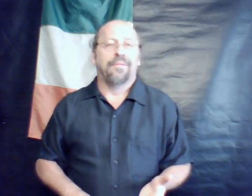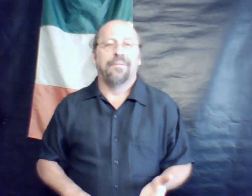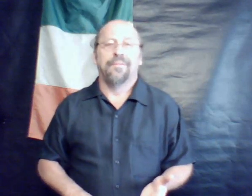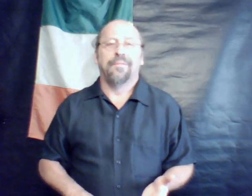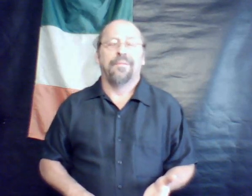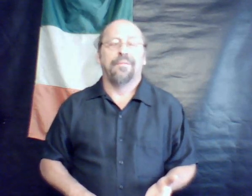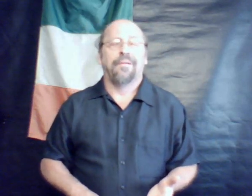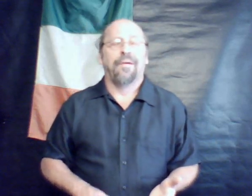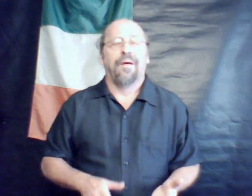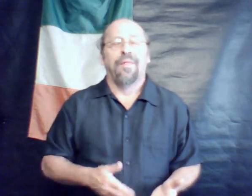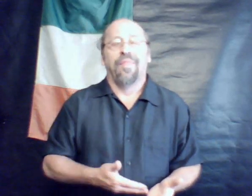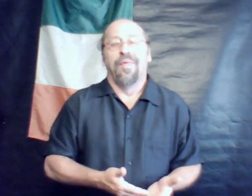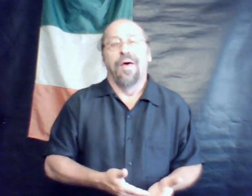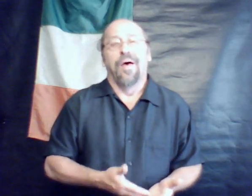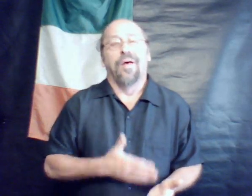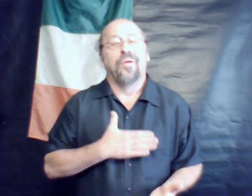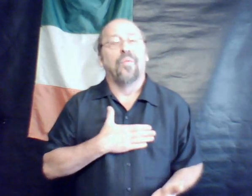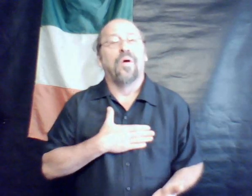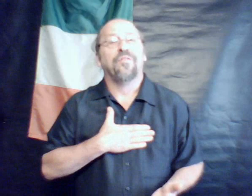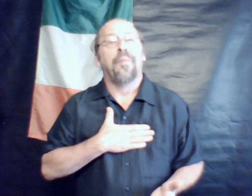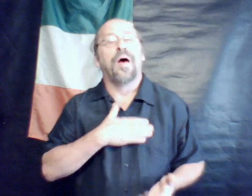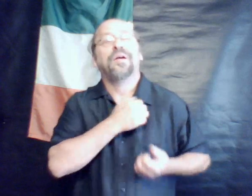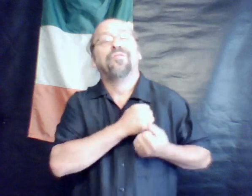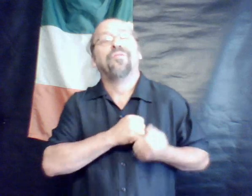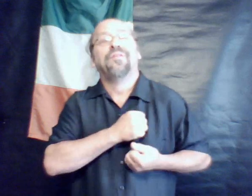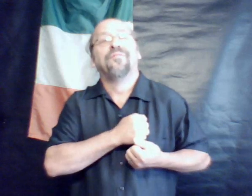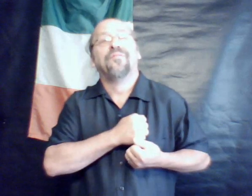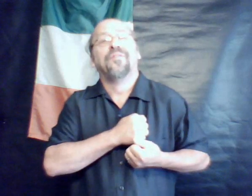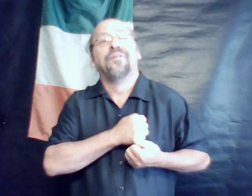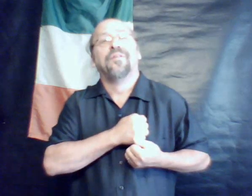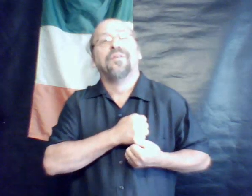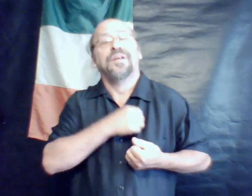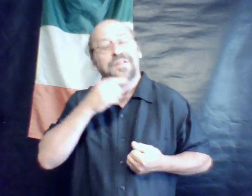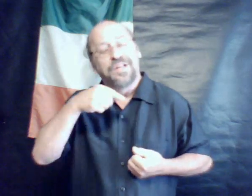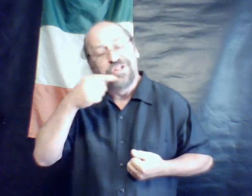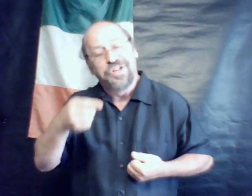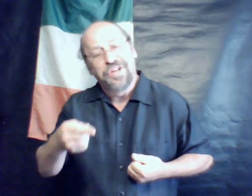And that was my grief, she.